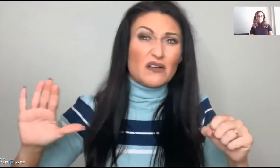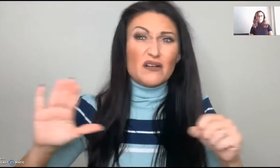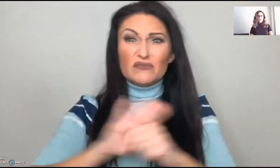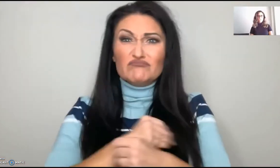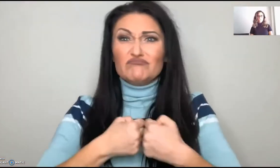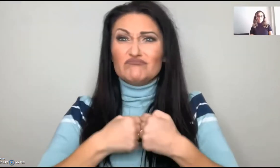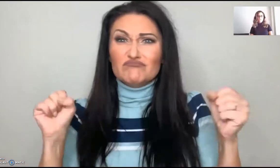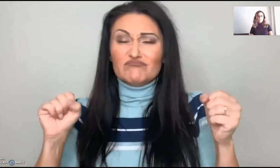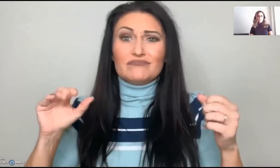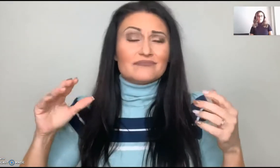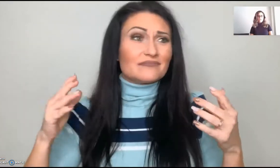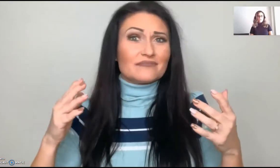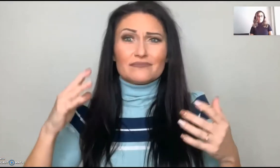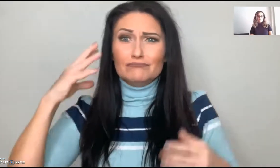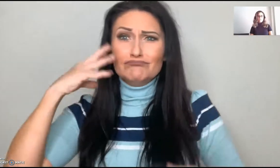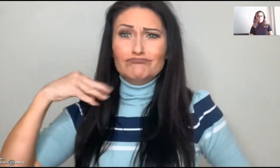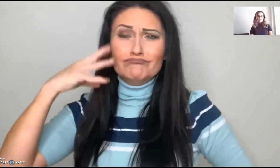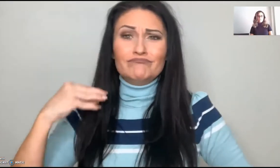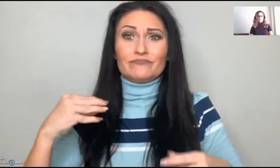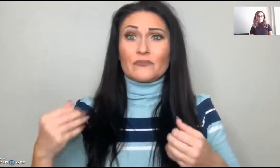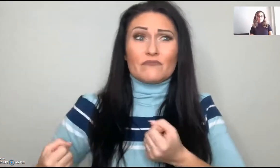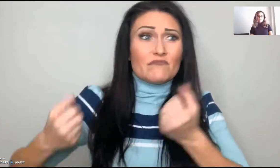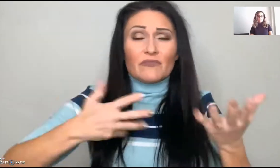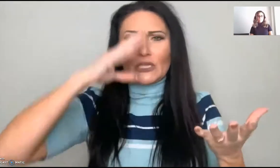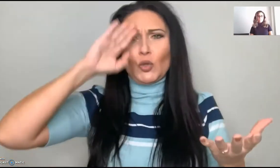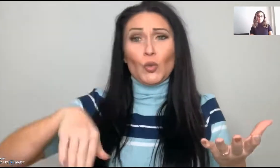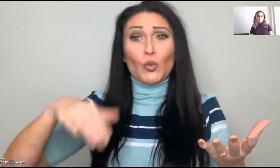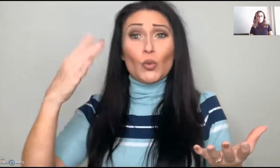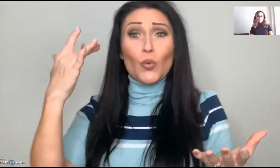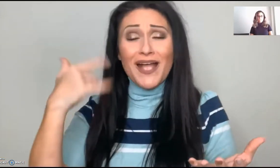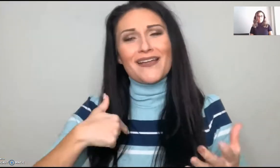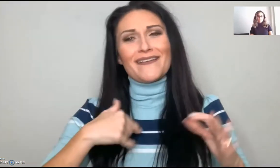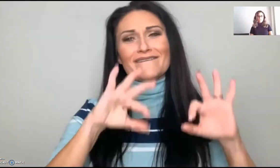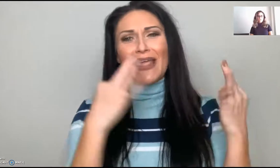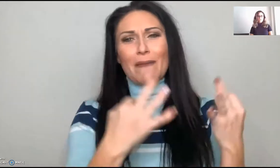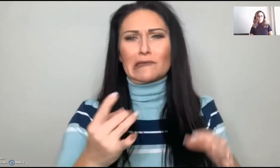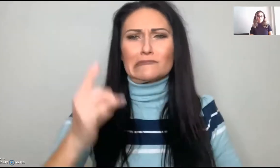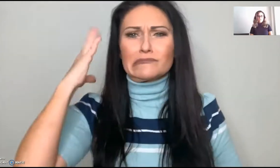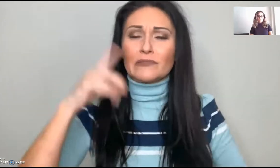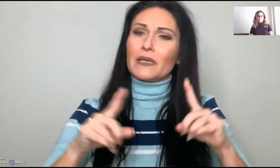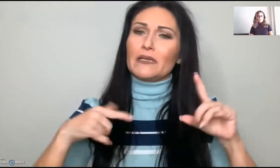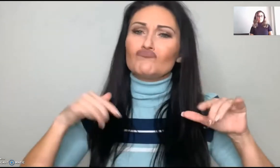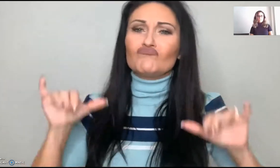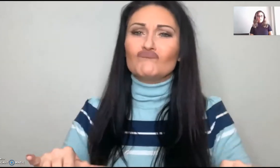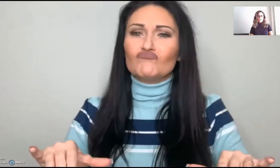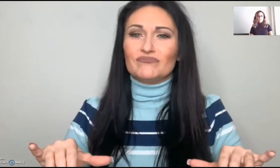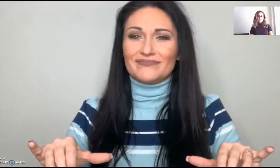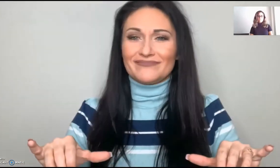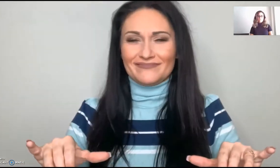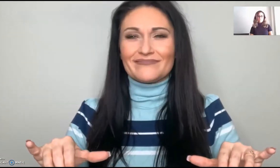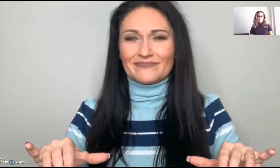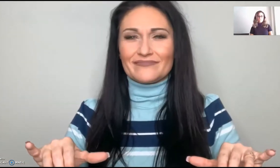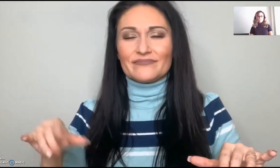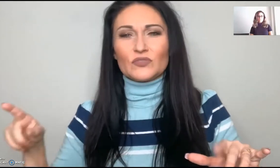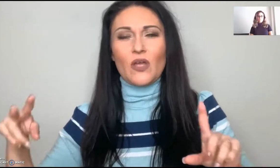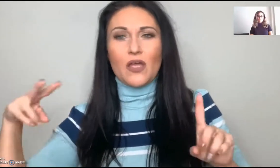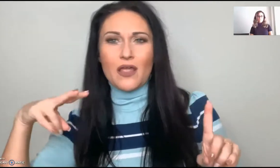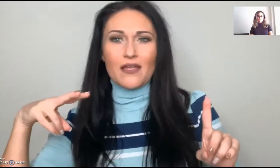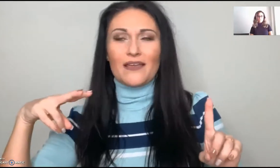talking to me about all of his experiences and letting me know because he knew I had a bad family history. So